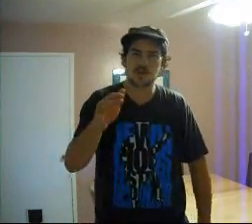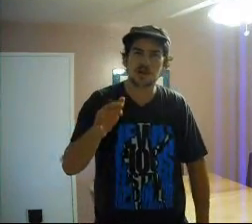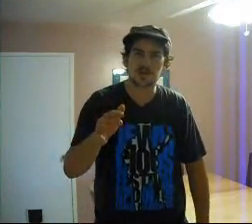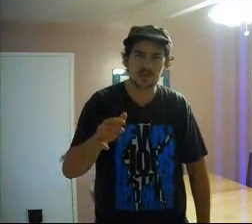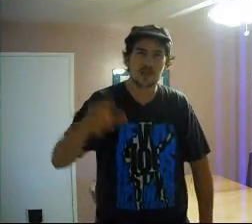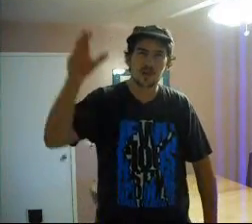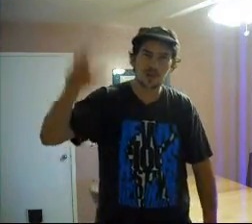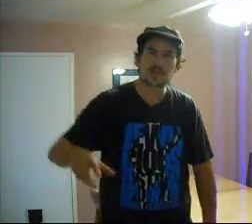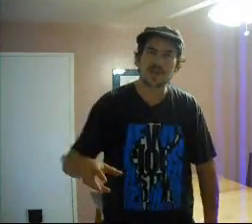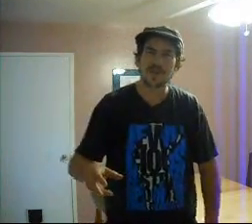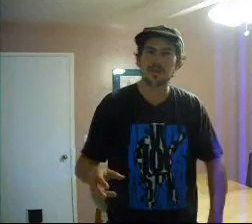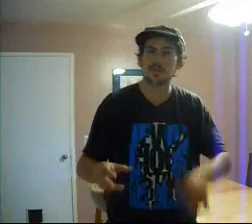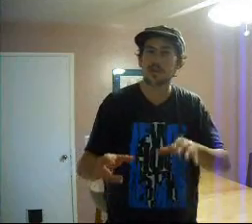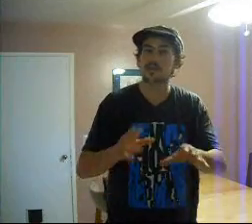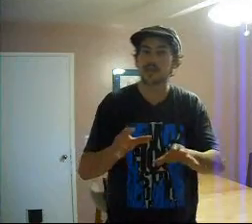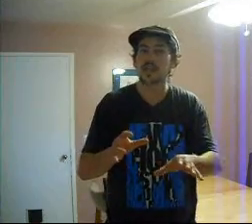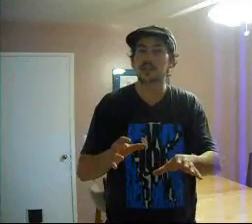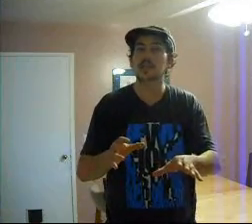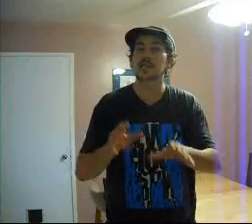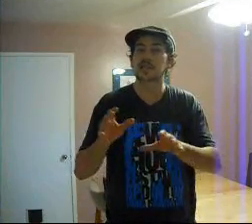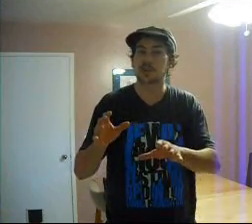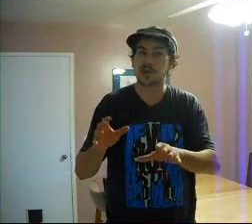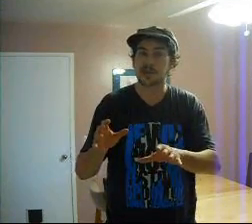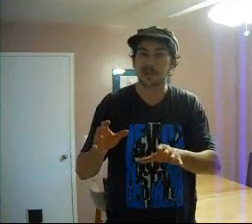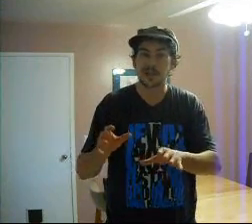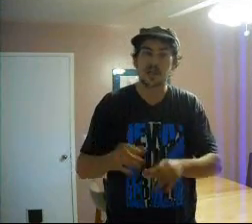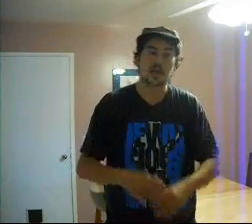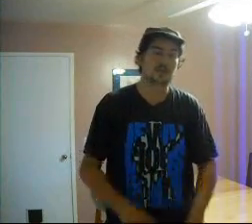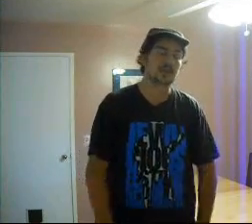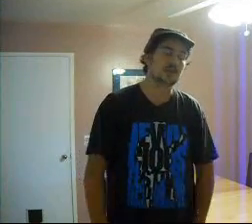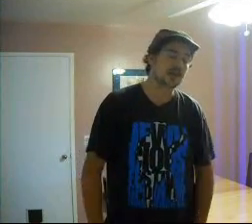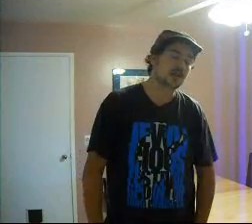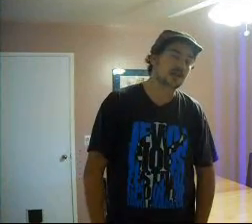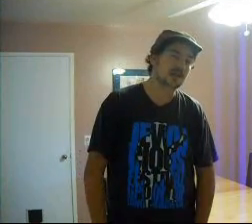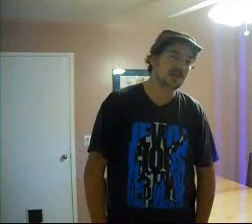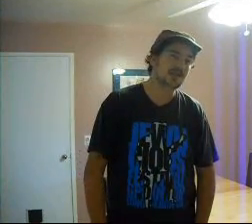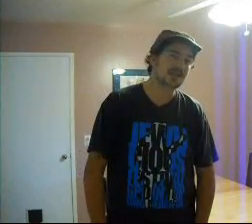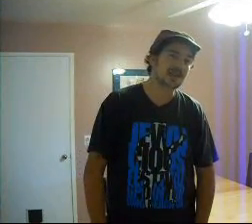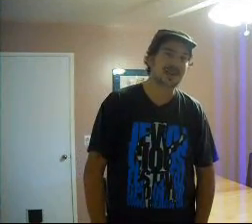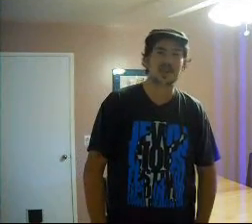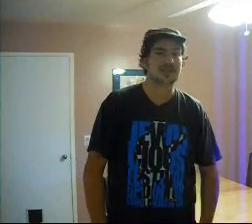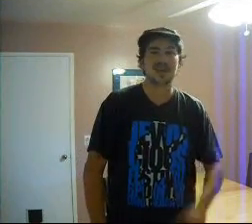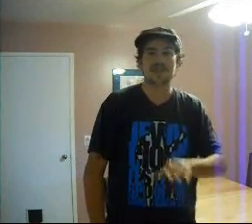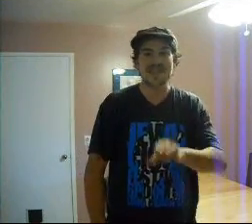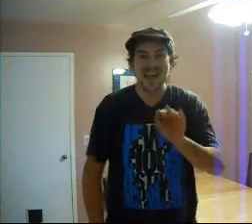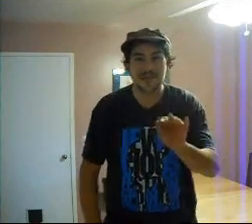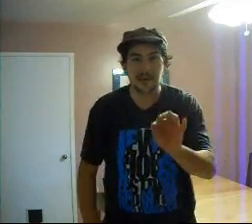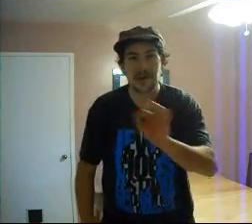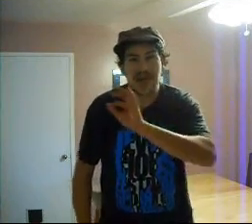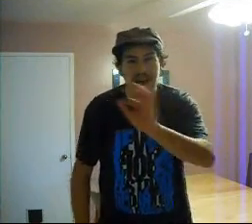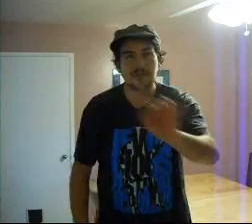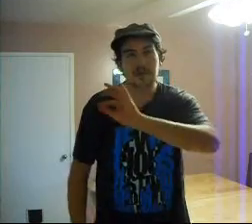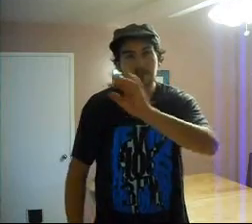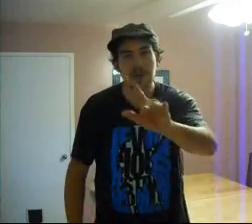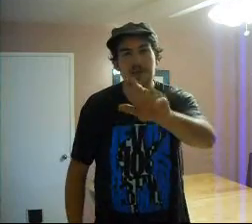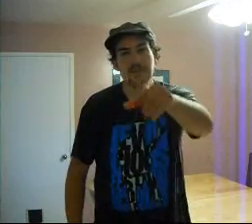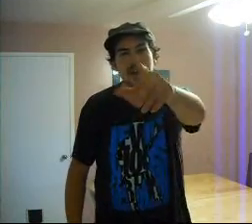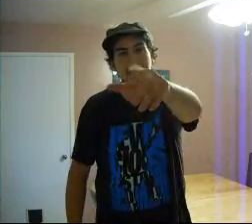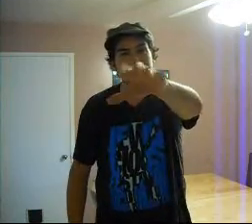the brucos. All that stuff after the brucos is actually like the orisa. And I was like, ugh, seriously? I've never, ever went past